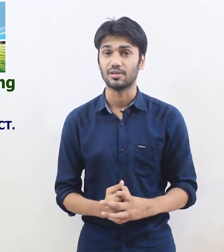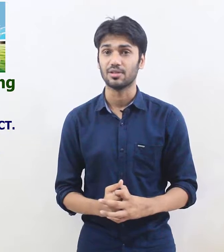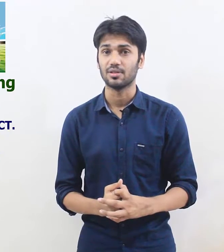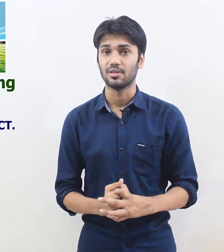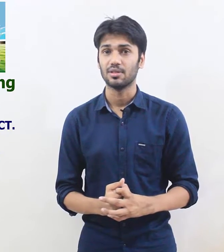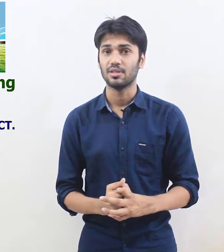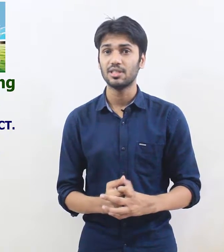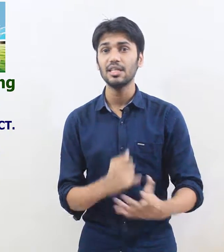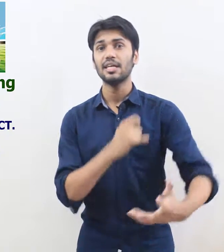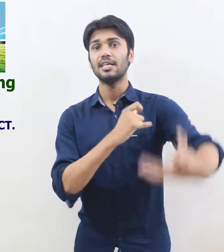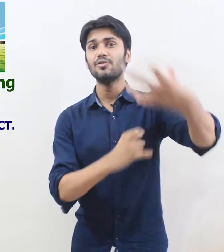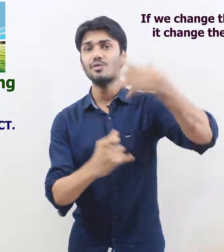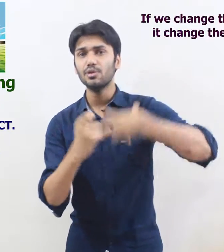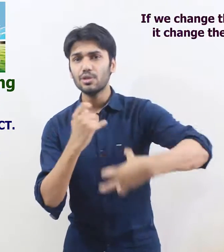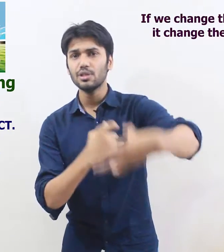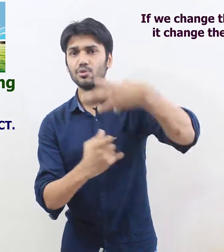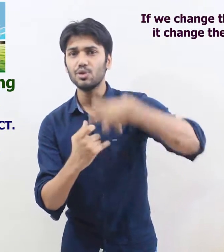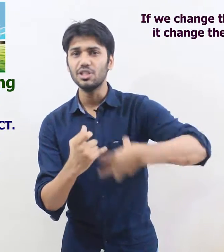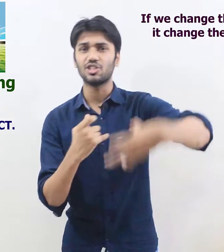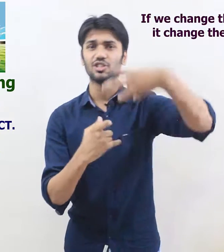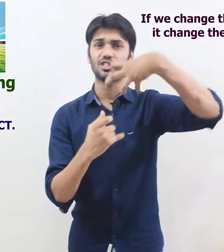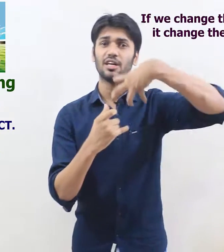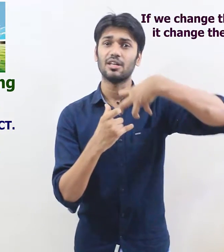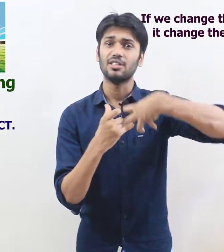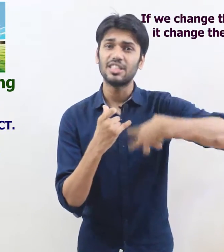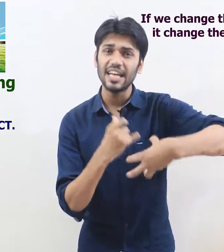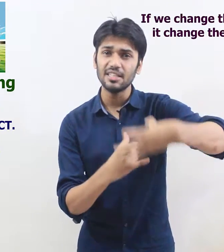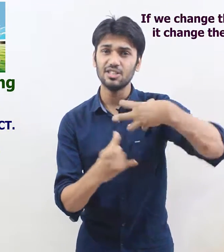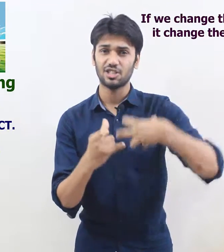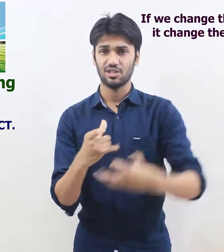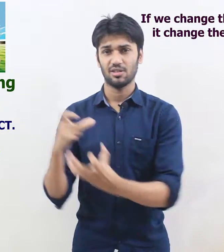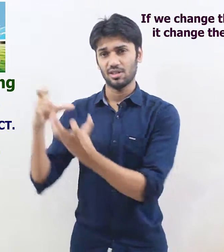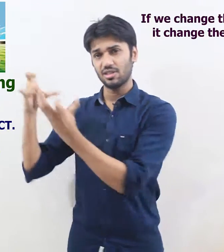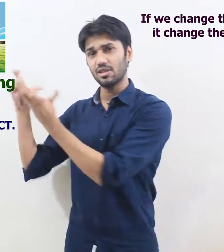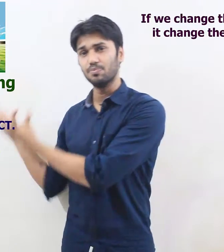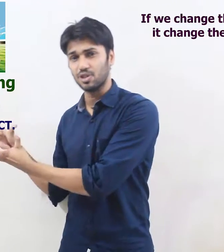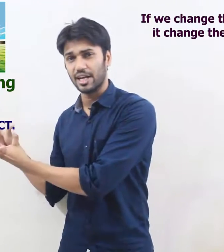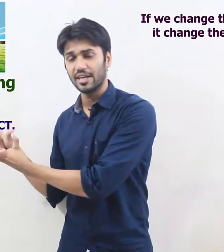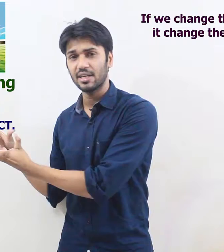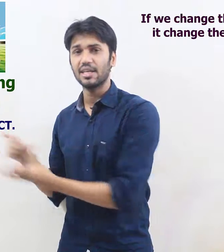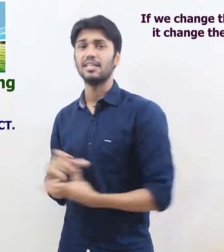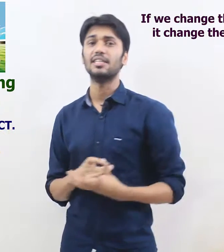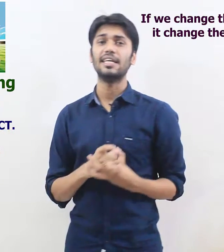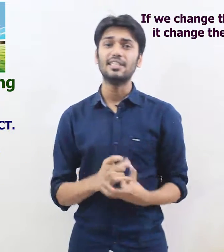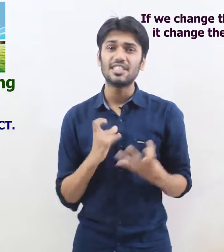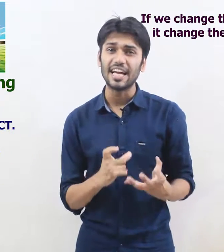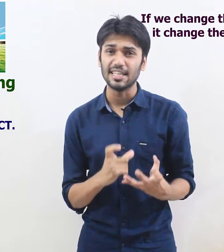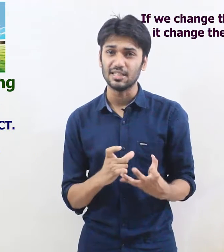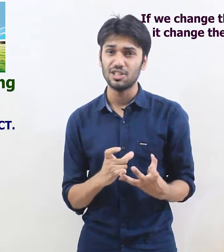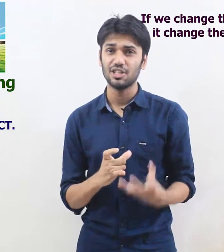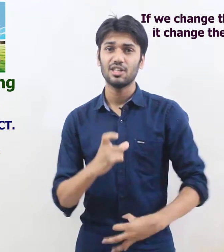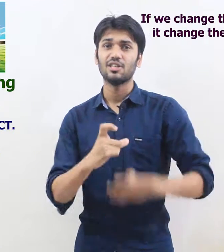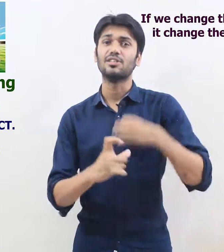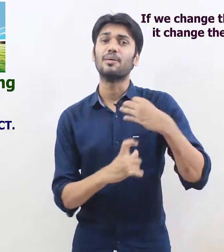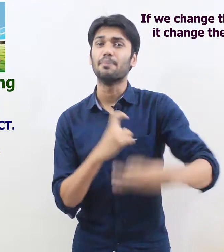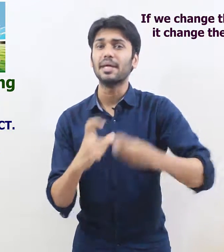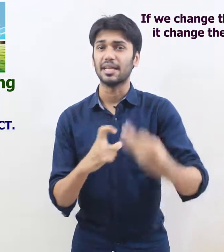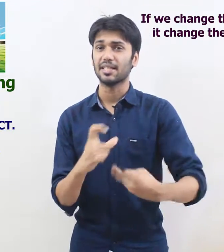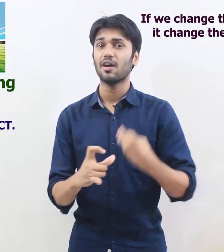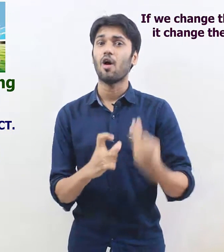field see if we just change the subject it changes the meaning